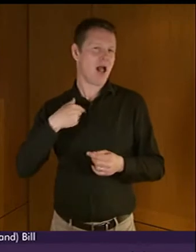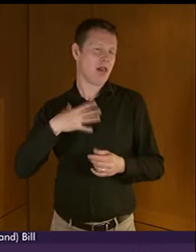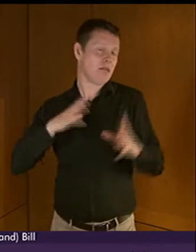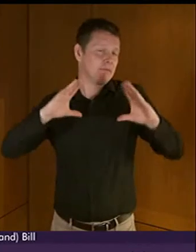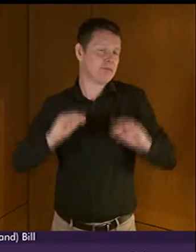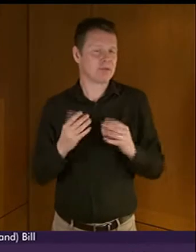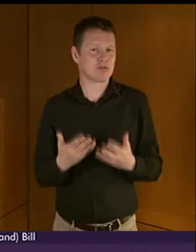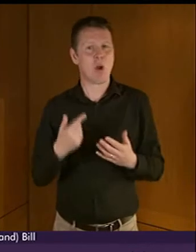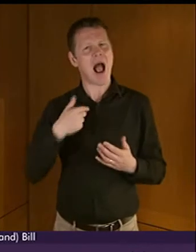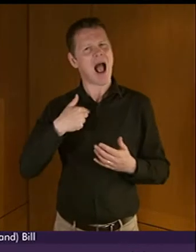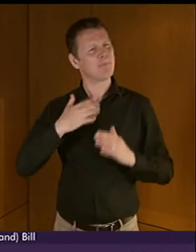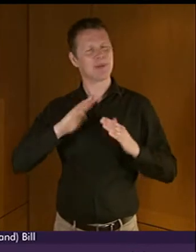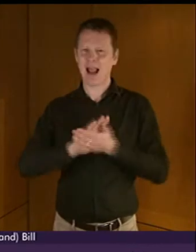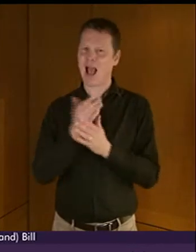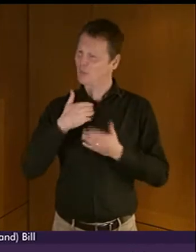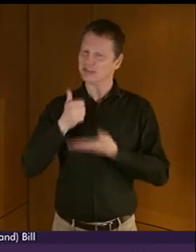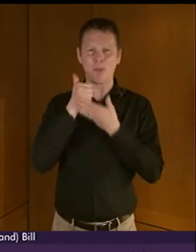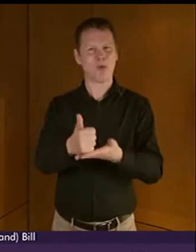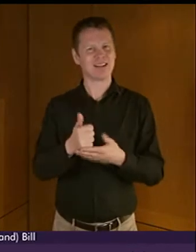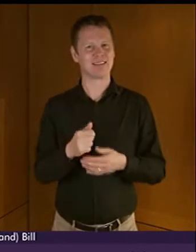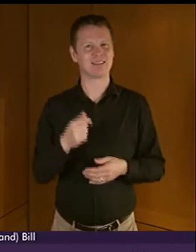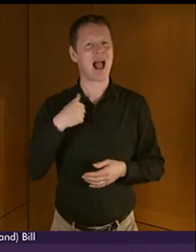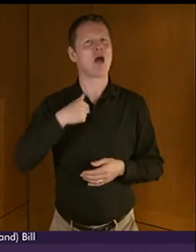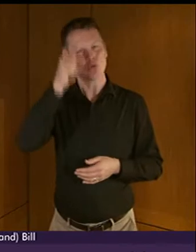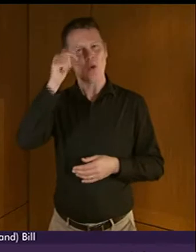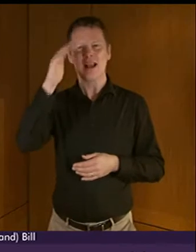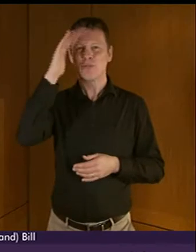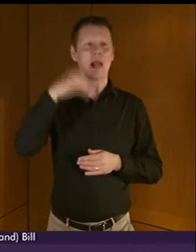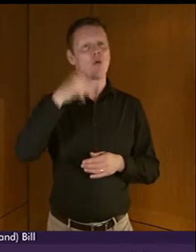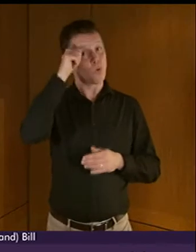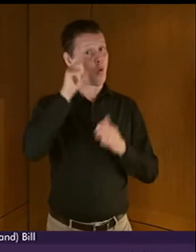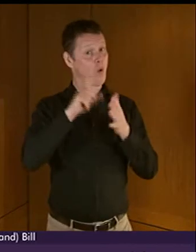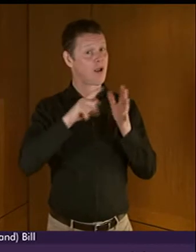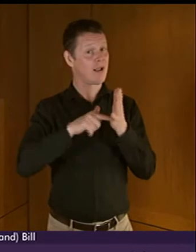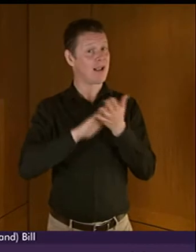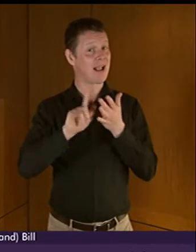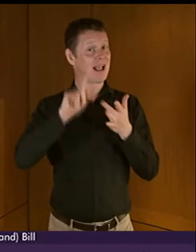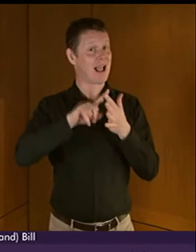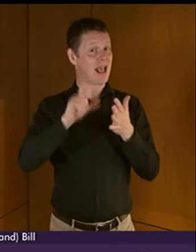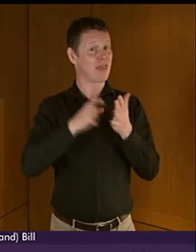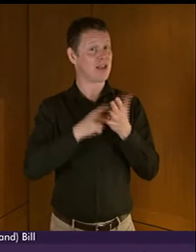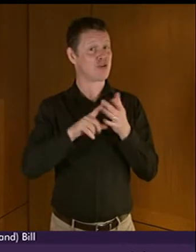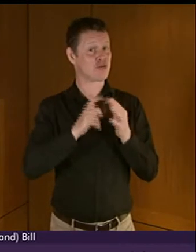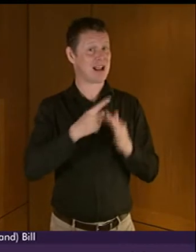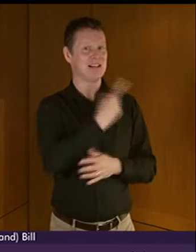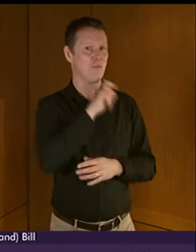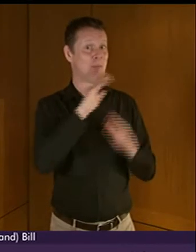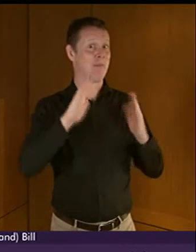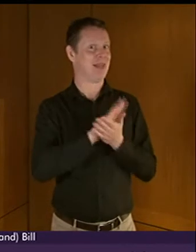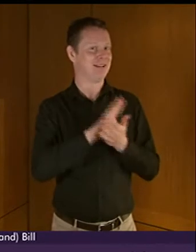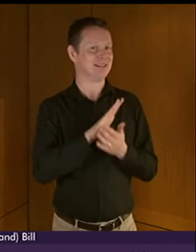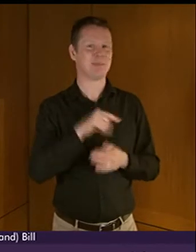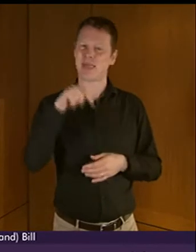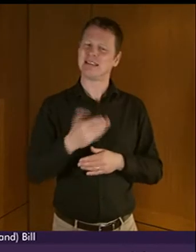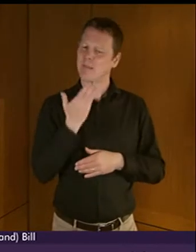that we're supporting, I hope, today, the principles of this Bill. I know Cathy Greggie will be pleased, but I hope that this Bill will only be the starting